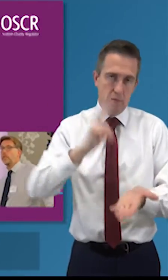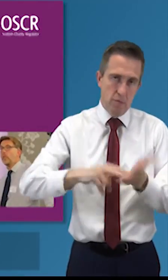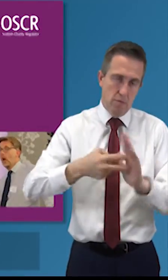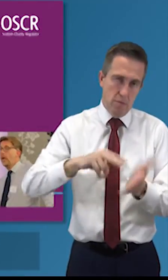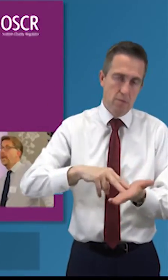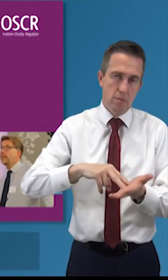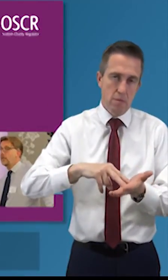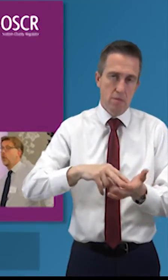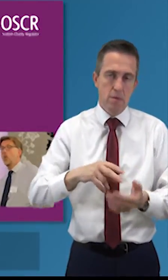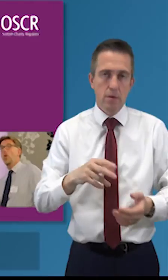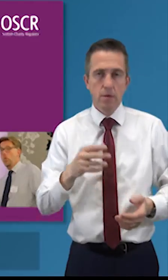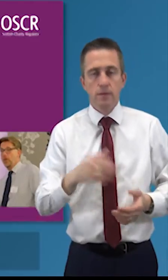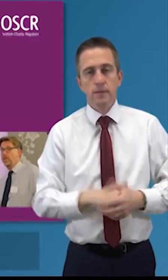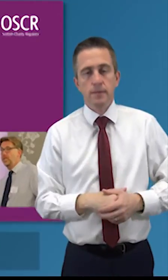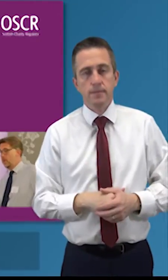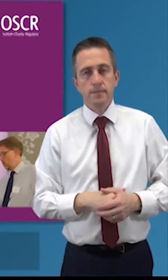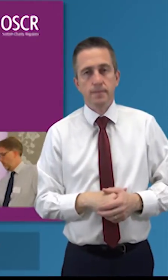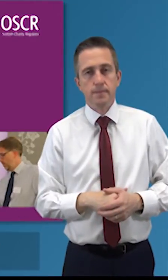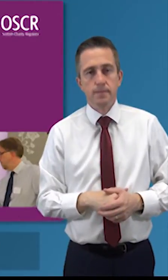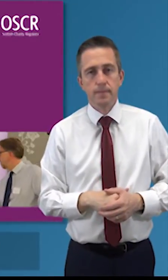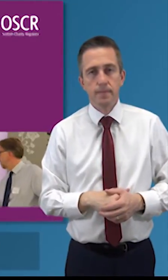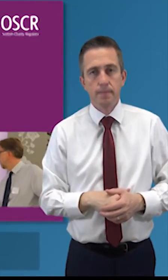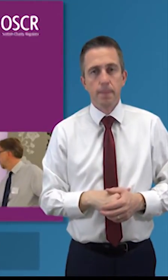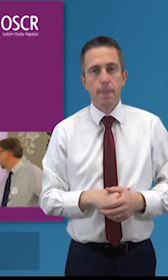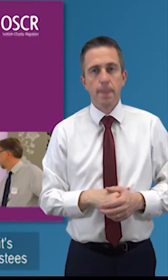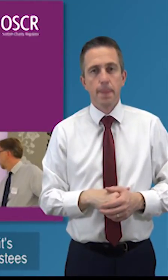are you getting to know what you need to know